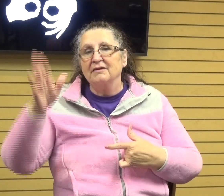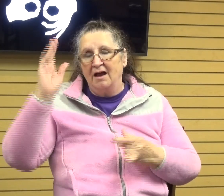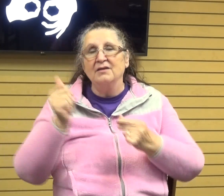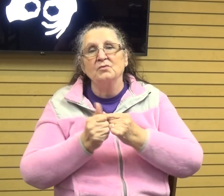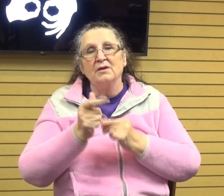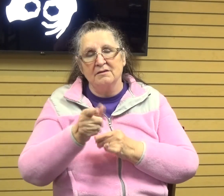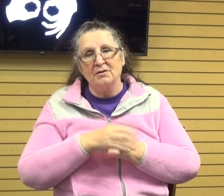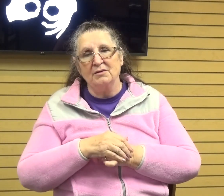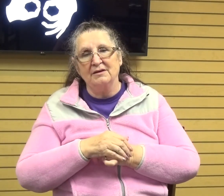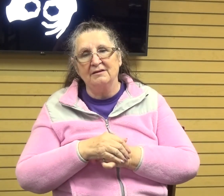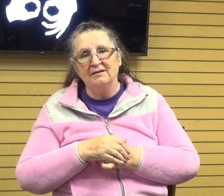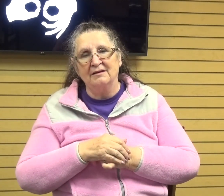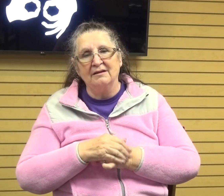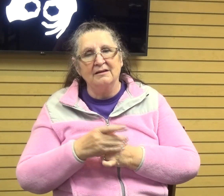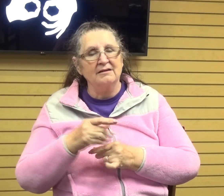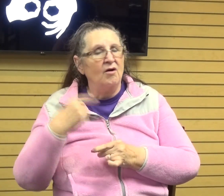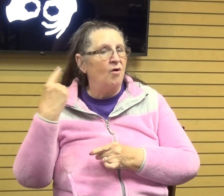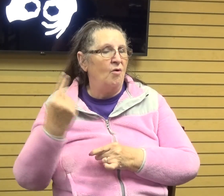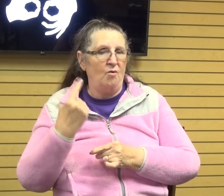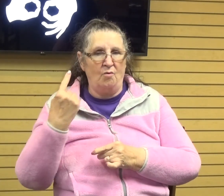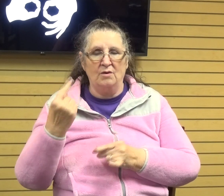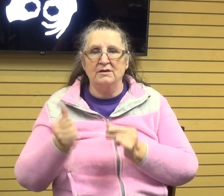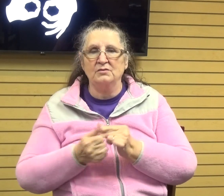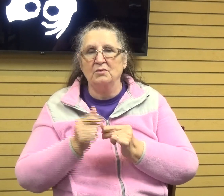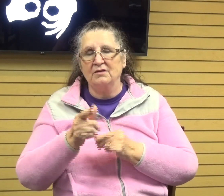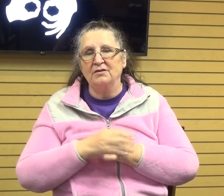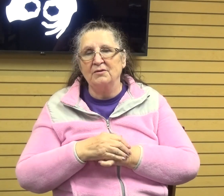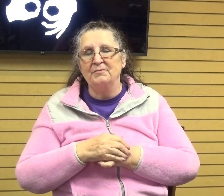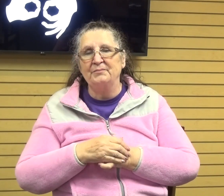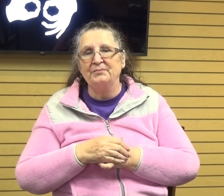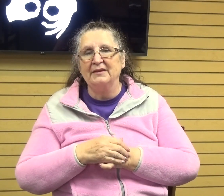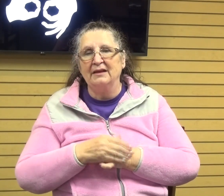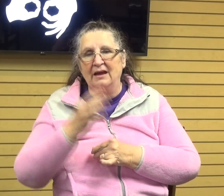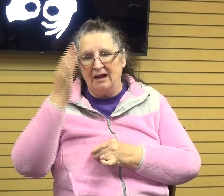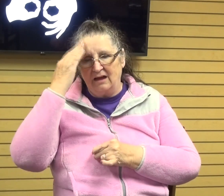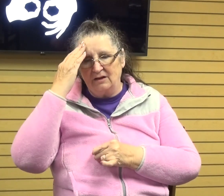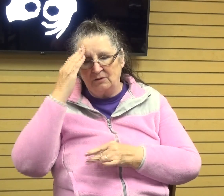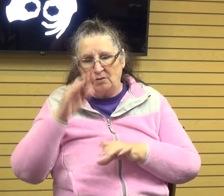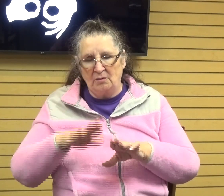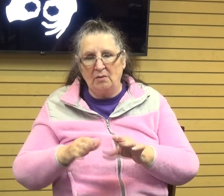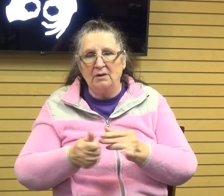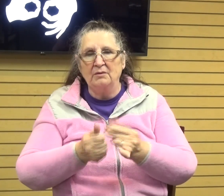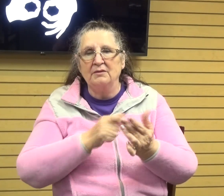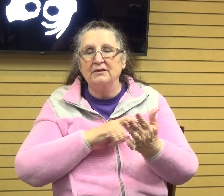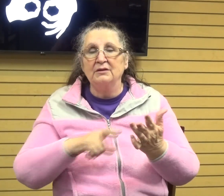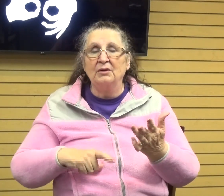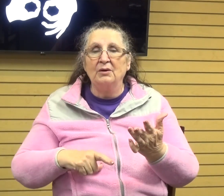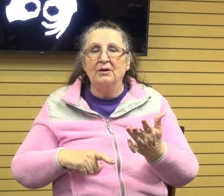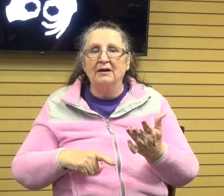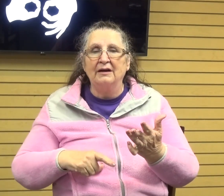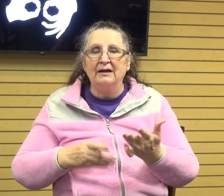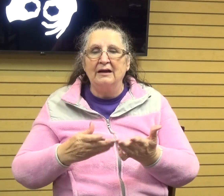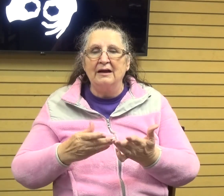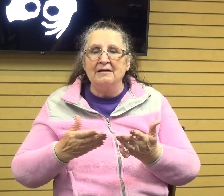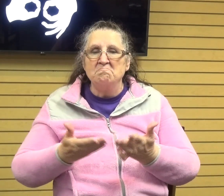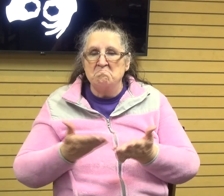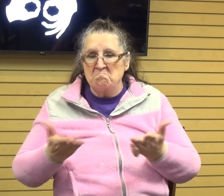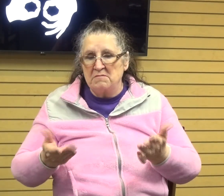He's, he's ever present. And I just, I know as I've walked with the Lord and things come up, it's,